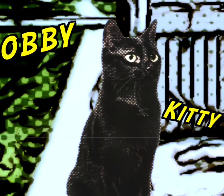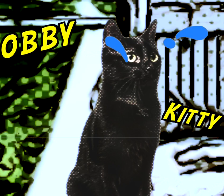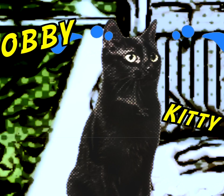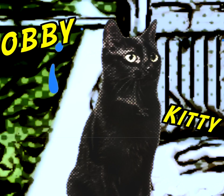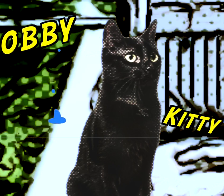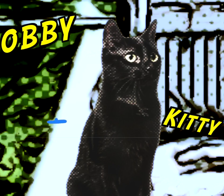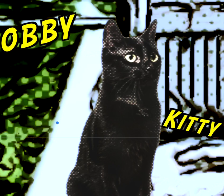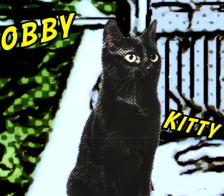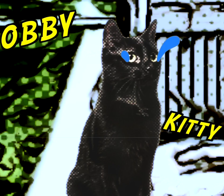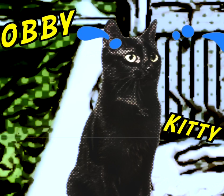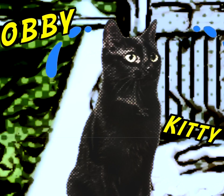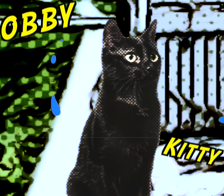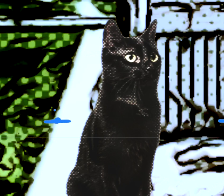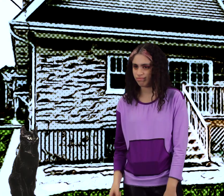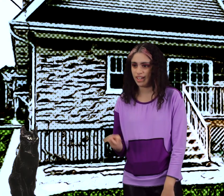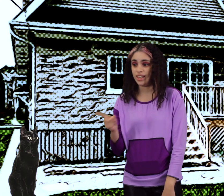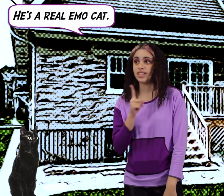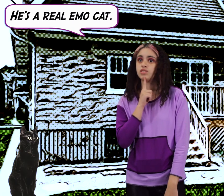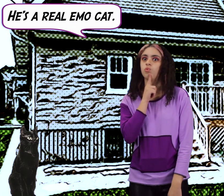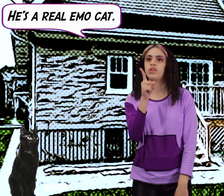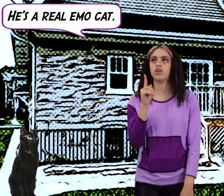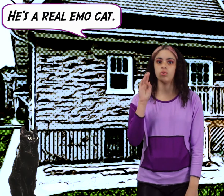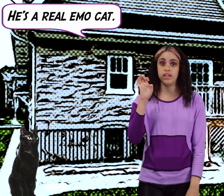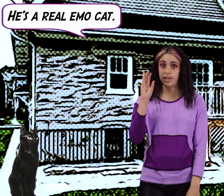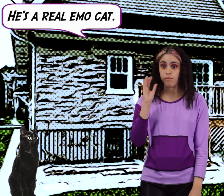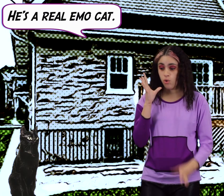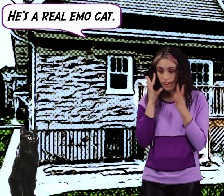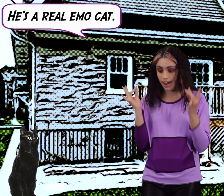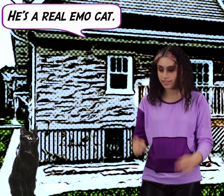getting number two he's real emo cat